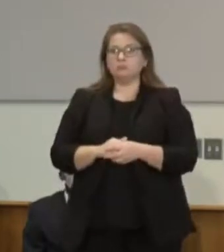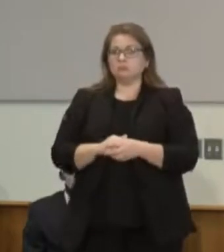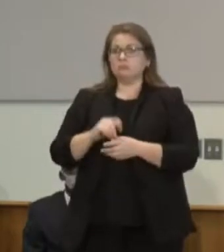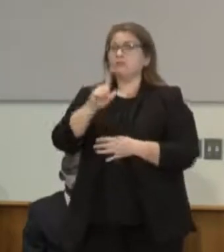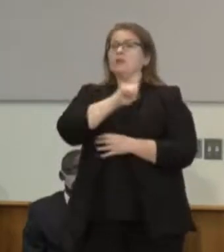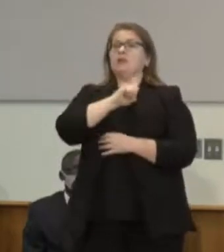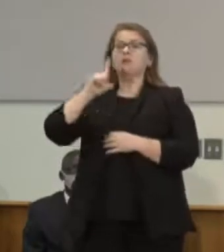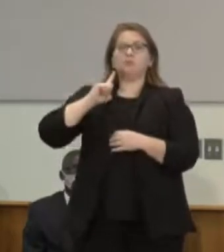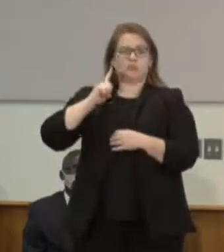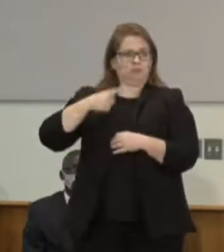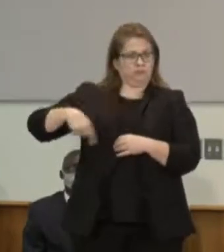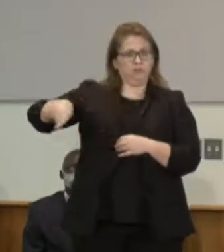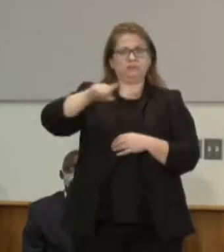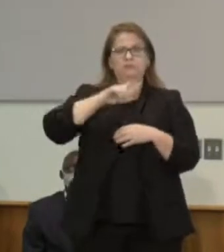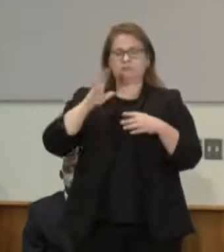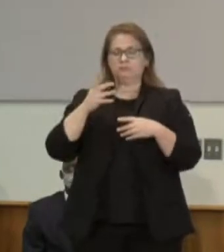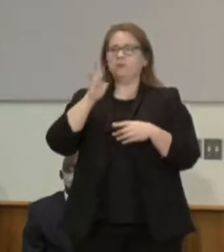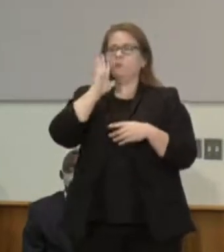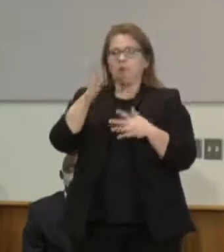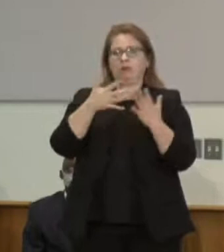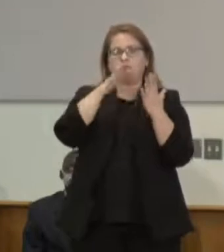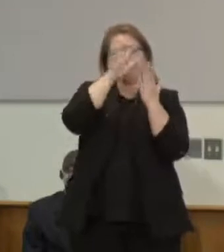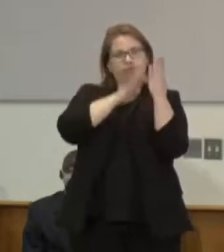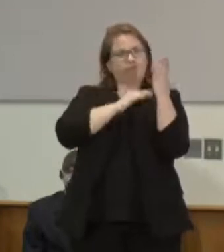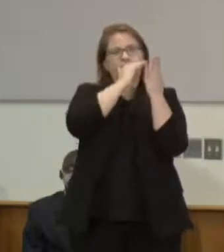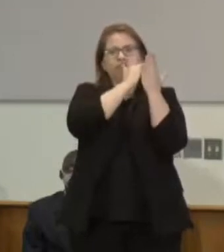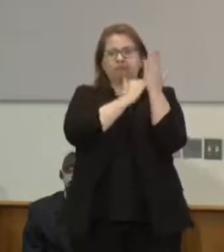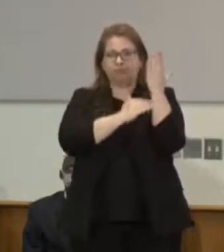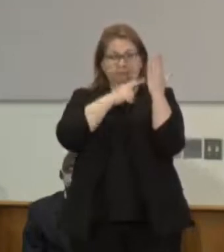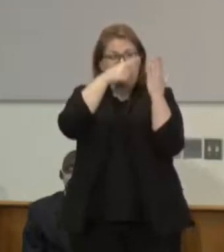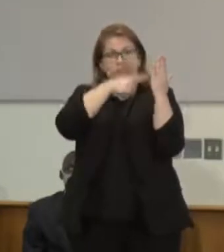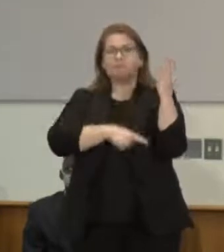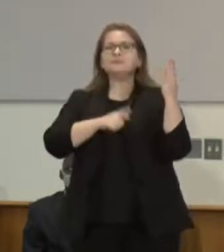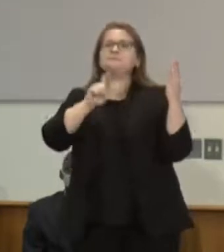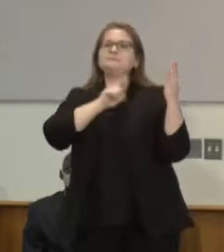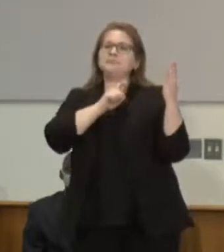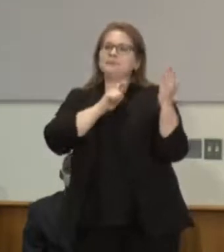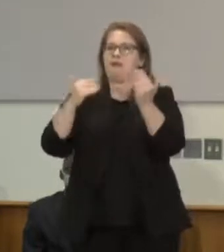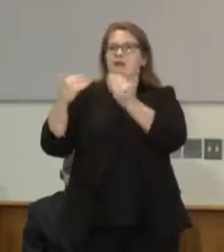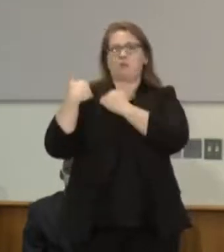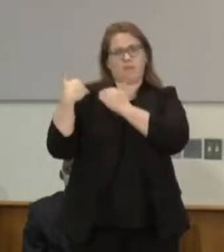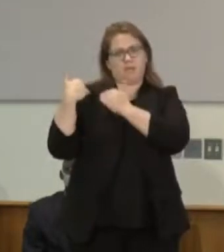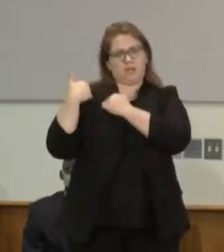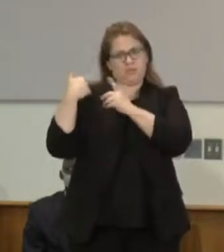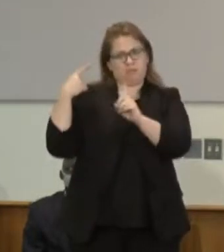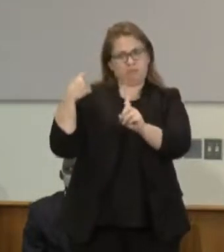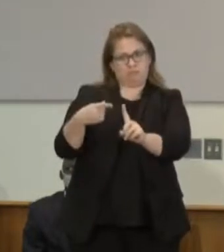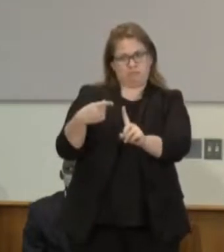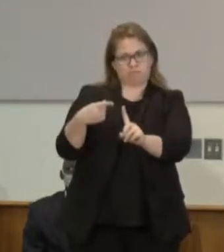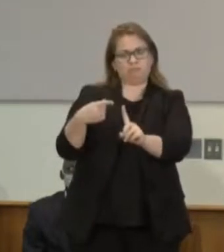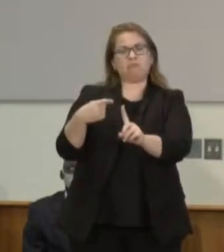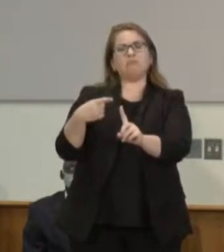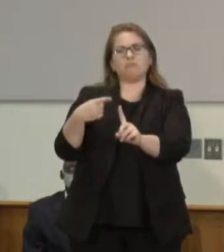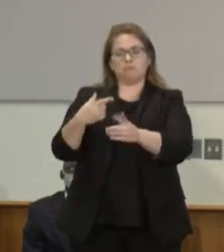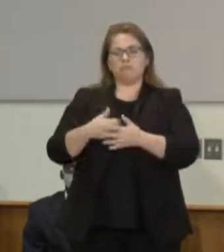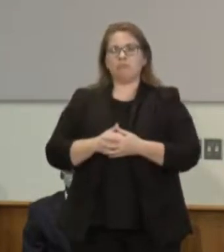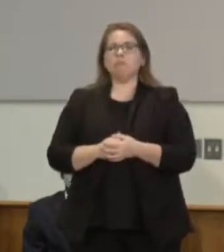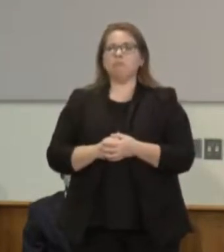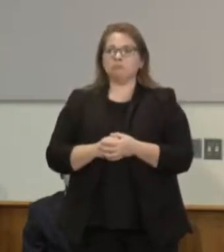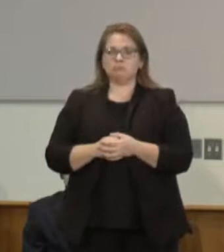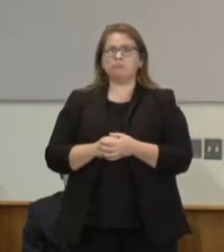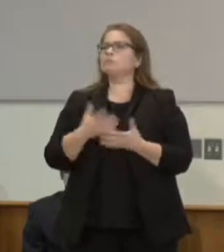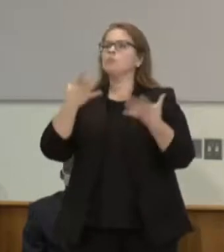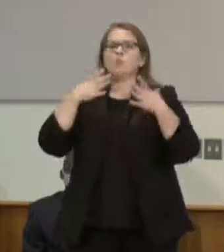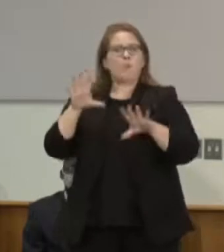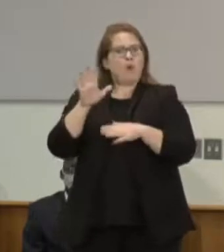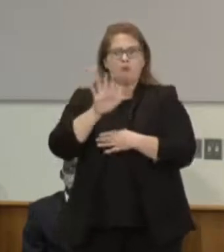package of police accountability measures that will move us towards a system where no one has to fear for their life at the hands